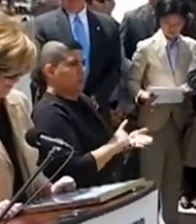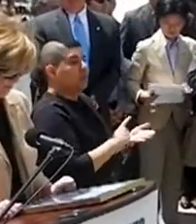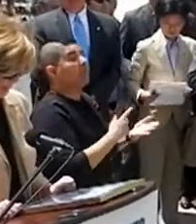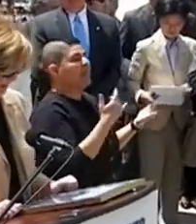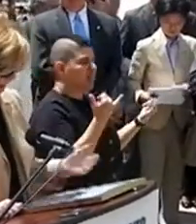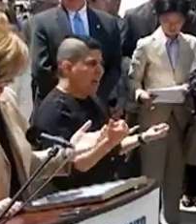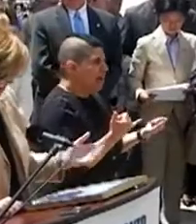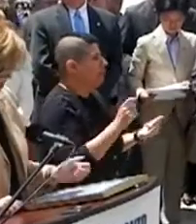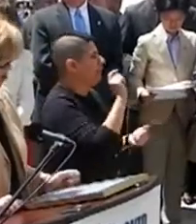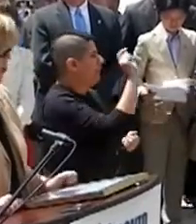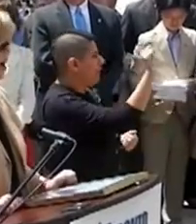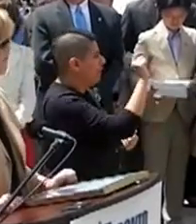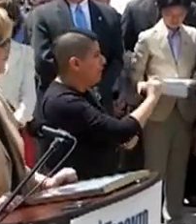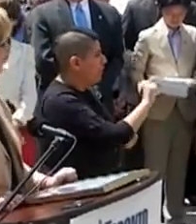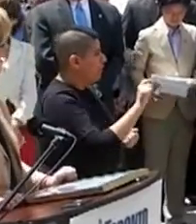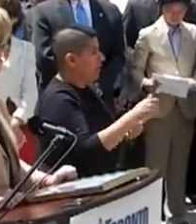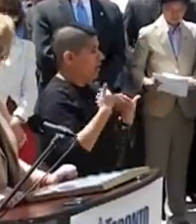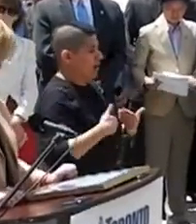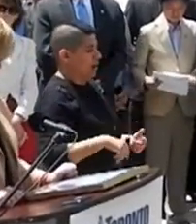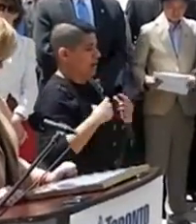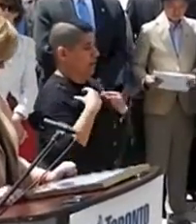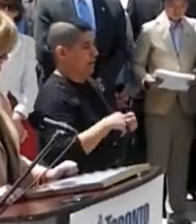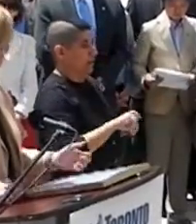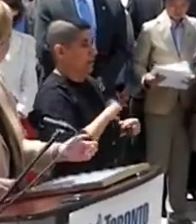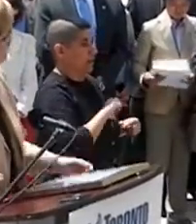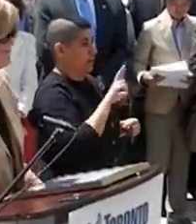therefore, I, Mayor Rob Ford,